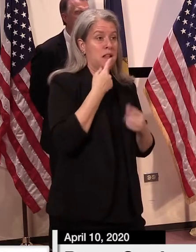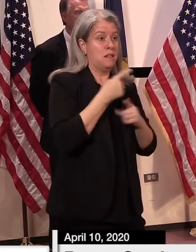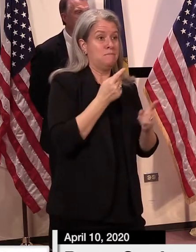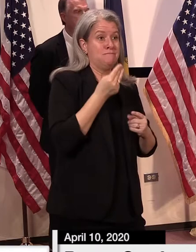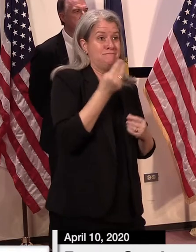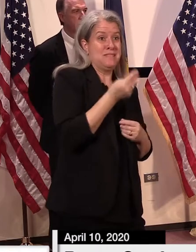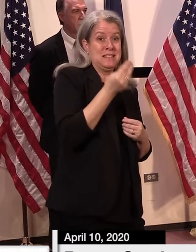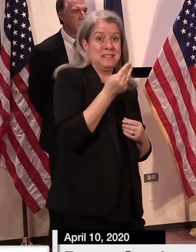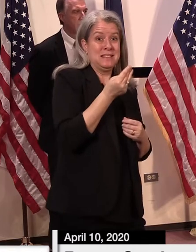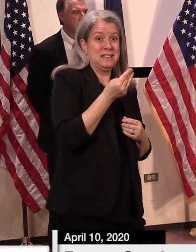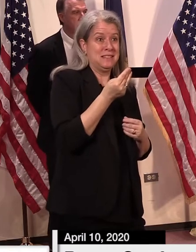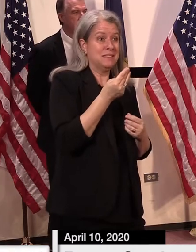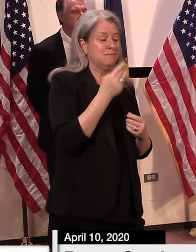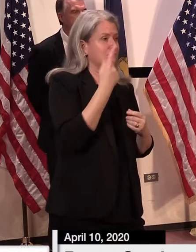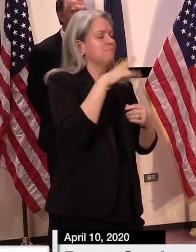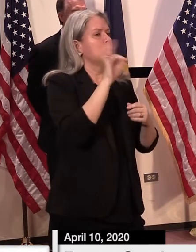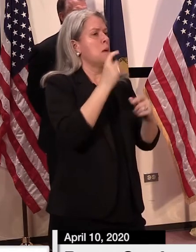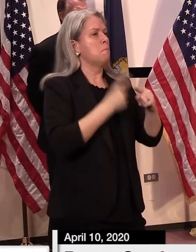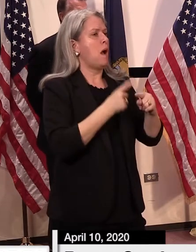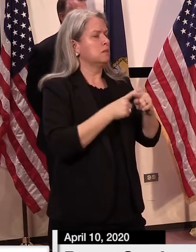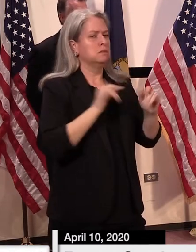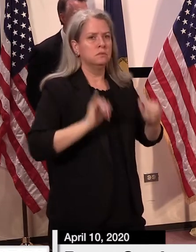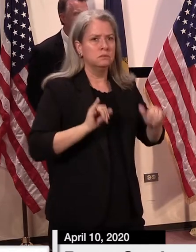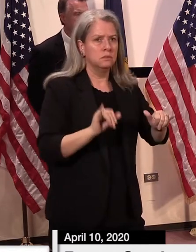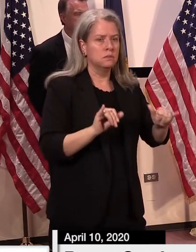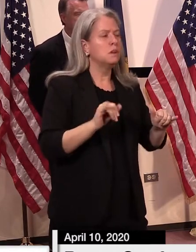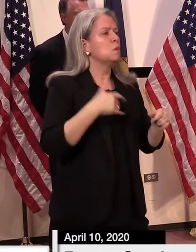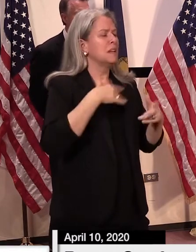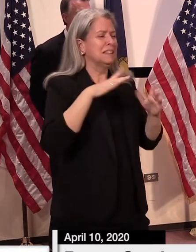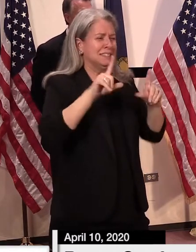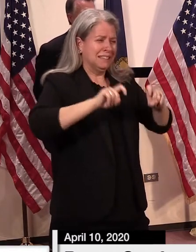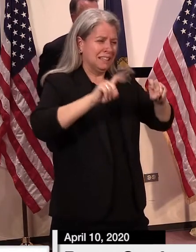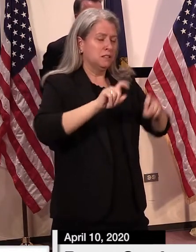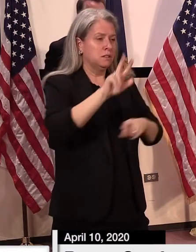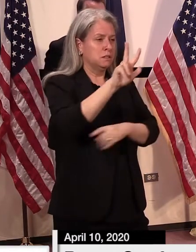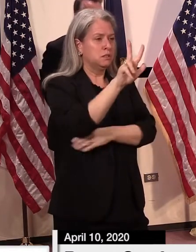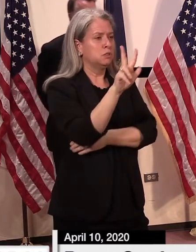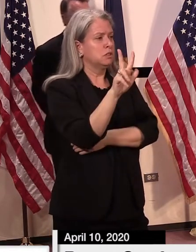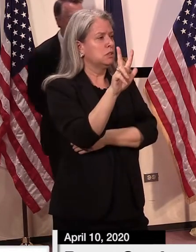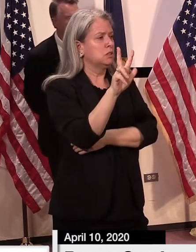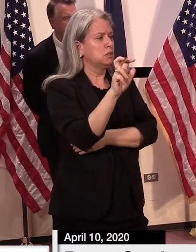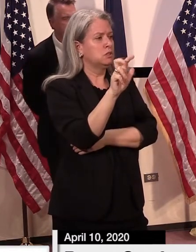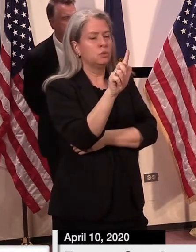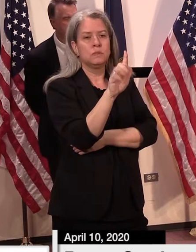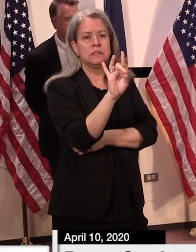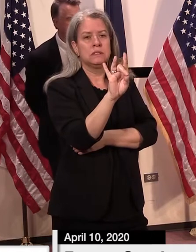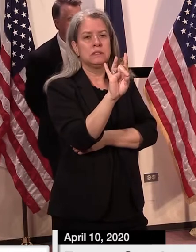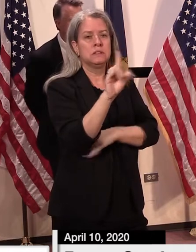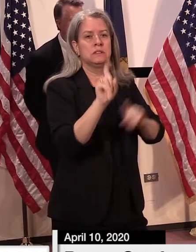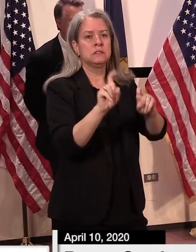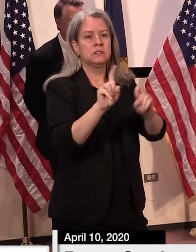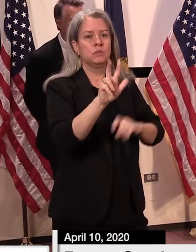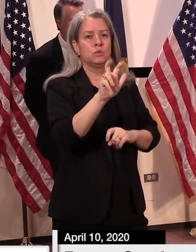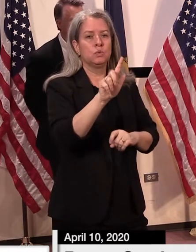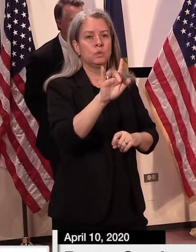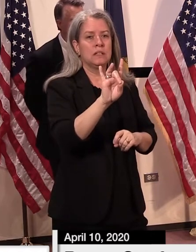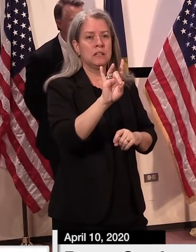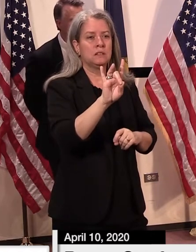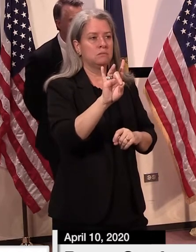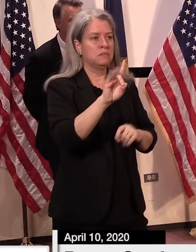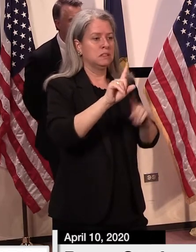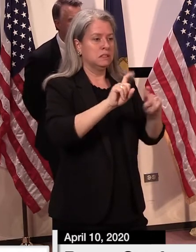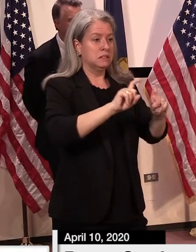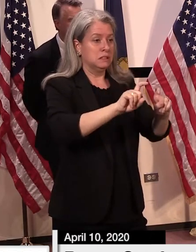that an inmate had tested positive. We conducted 328 tests that were completed within